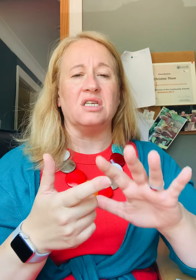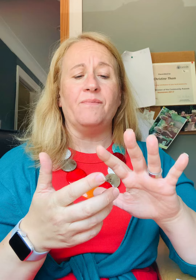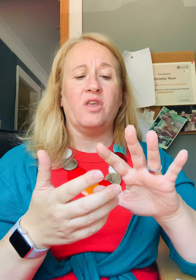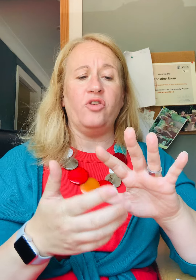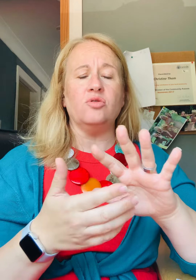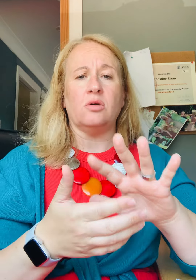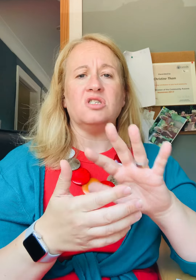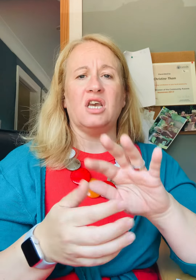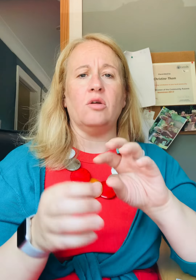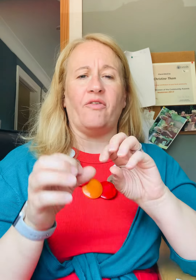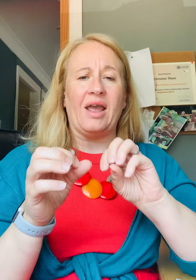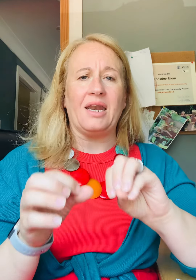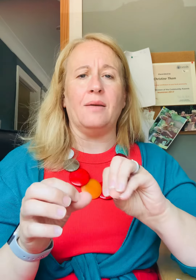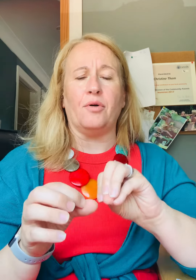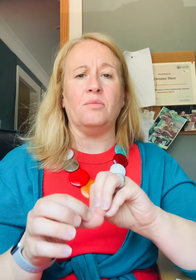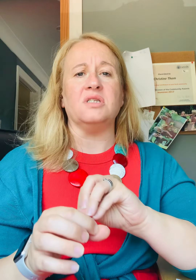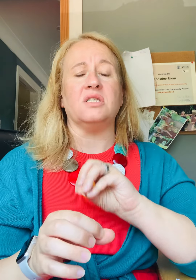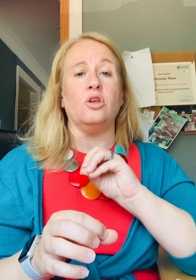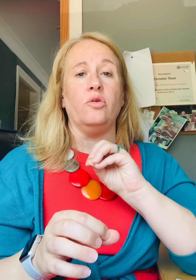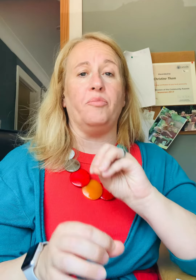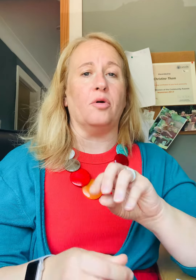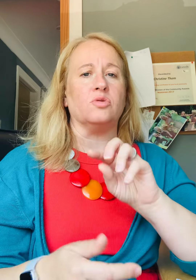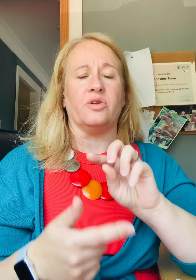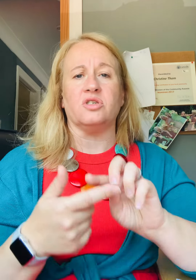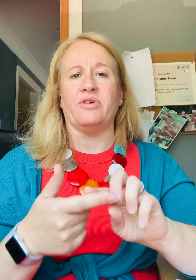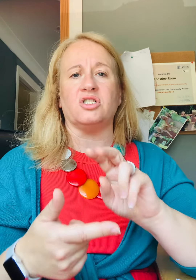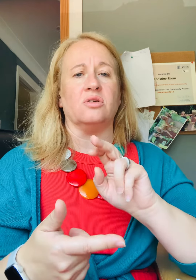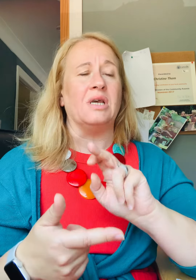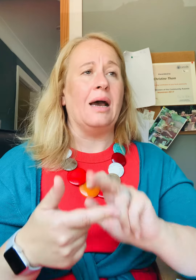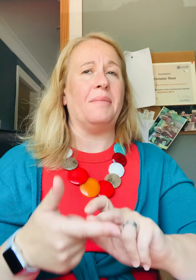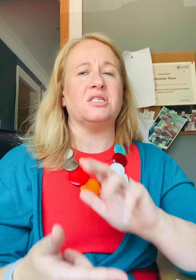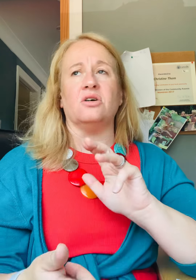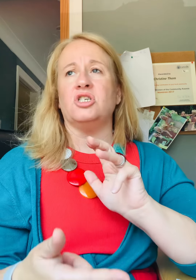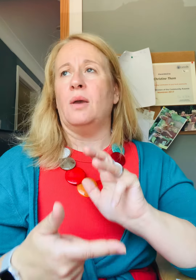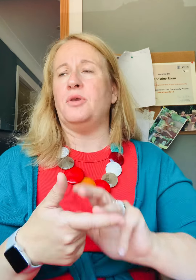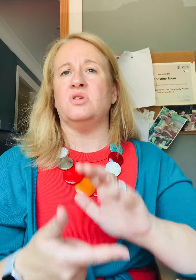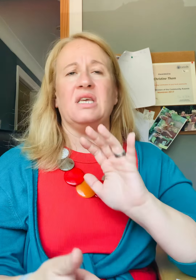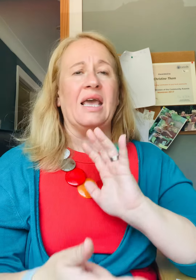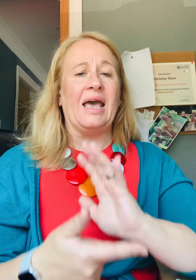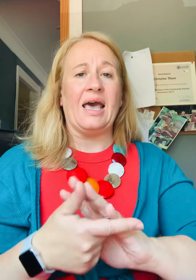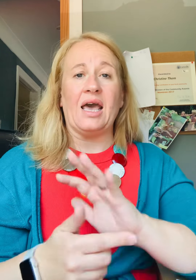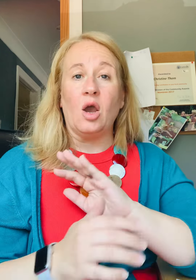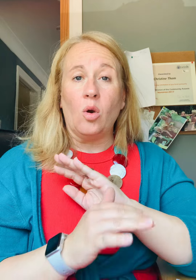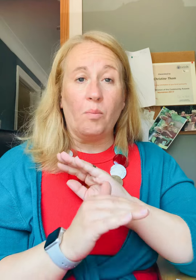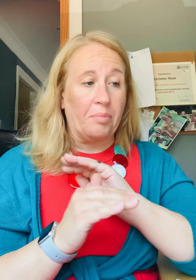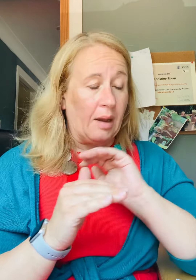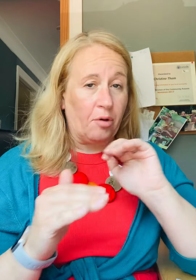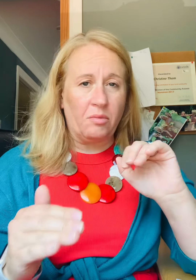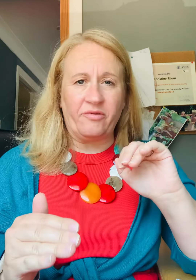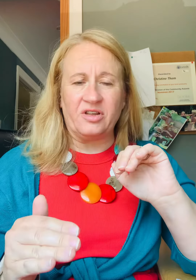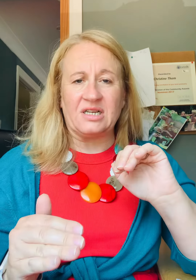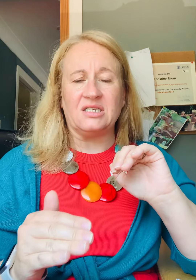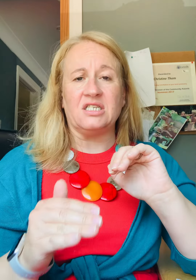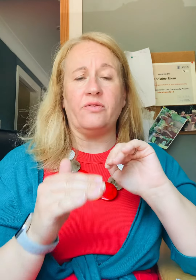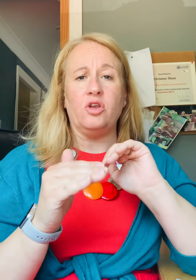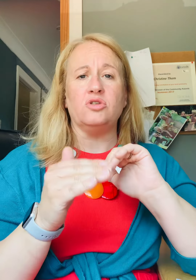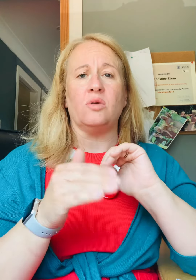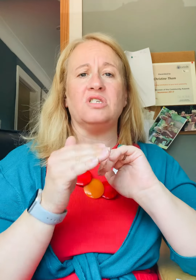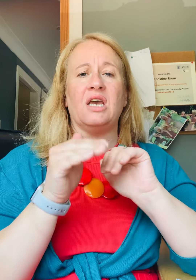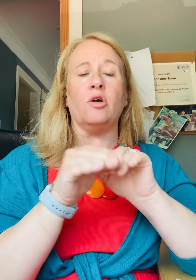If you don't turn up for any appointments that you've booked, whether it's a restaurant, a massage, beauty, hair, appointment for the dentist. If you don't turn up,